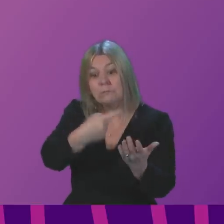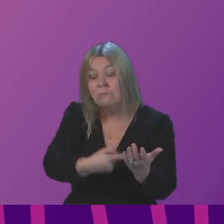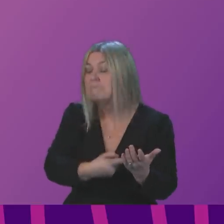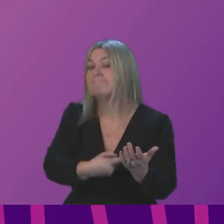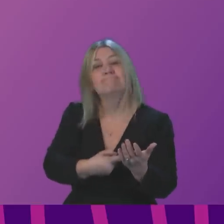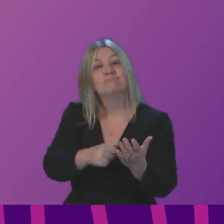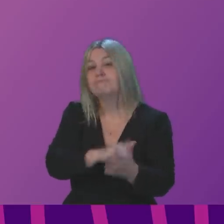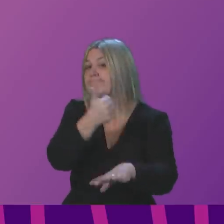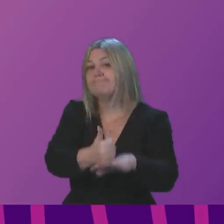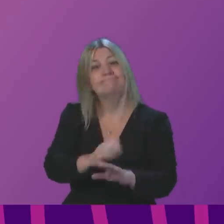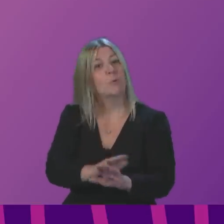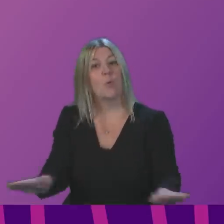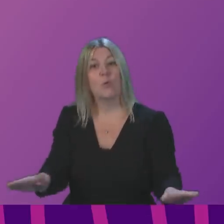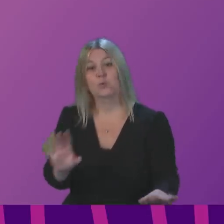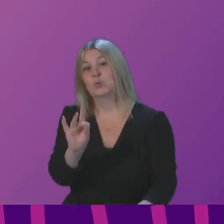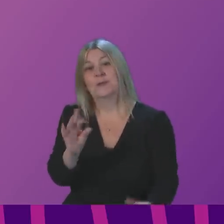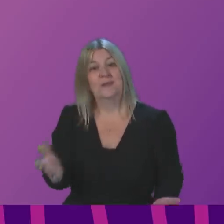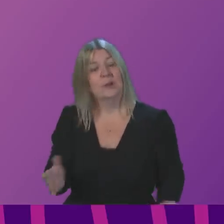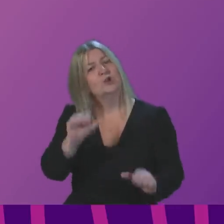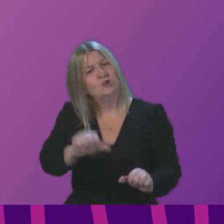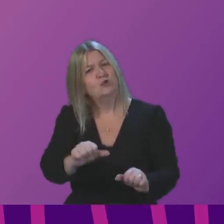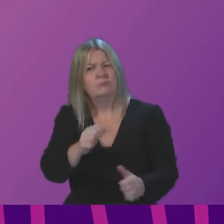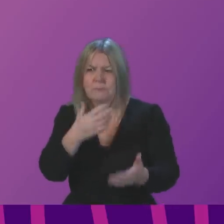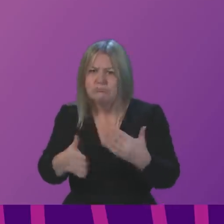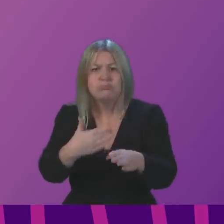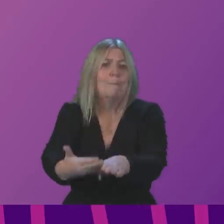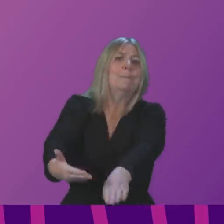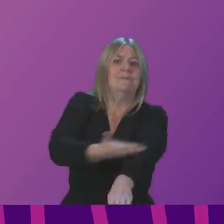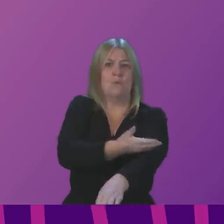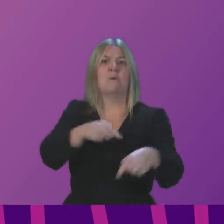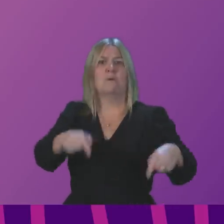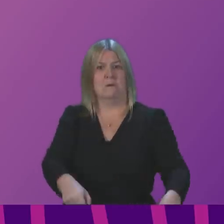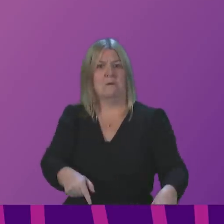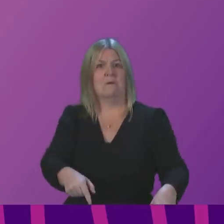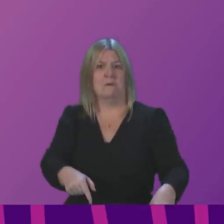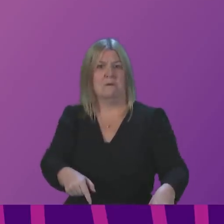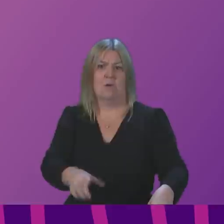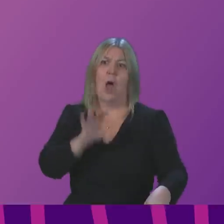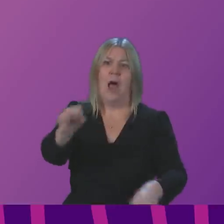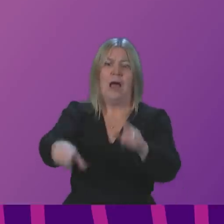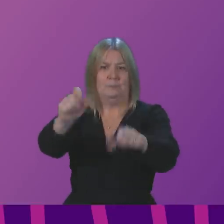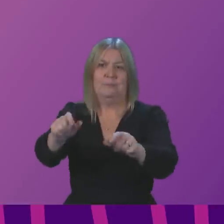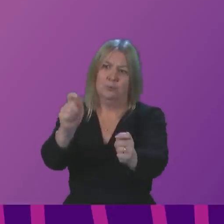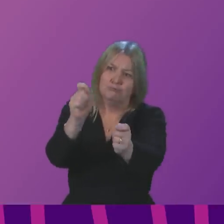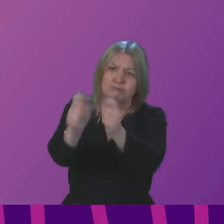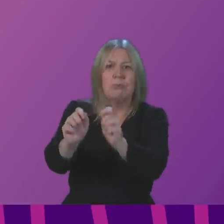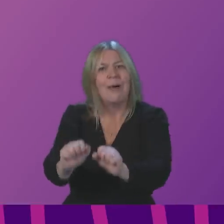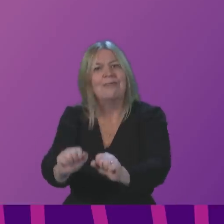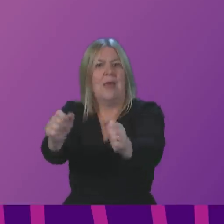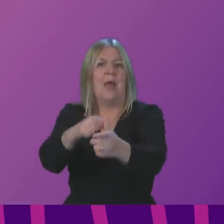Surely this should all have been sorted before the First Minister told people to bring forward their appointments. First Minister.